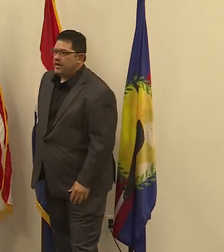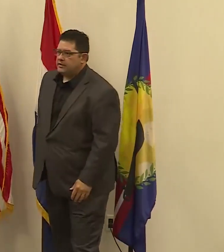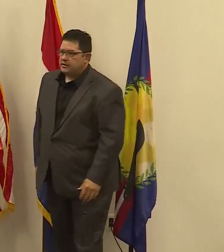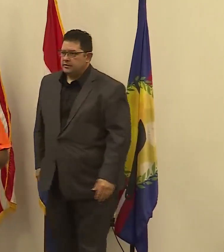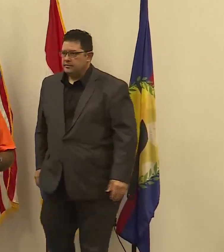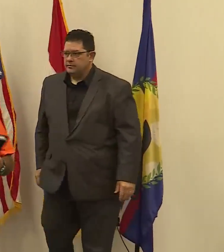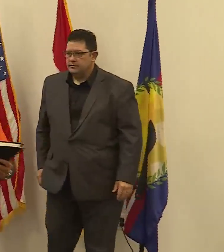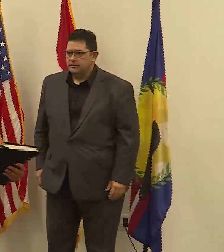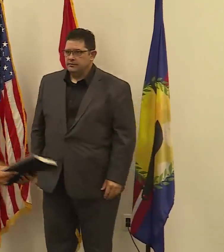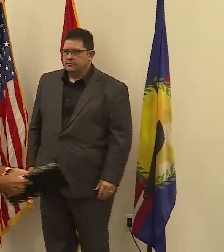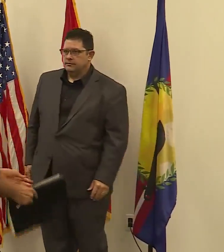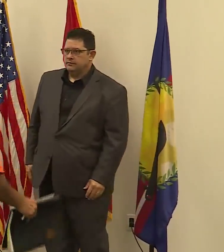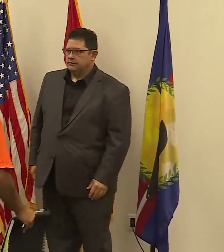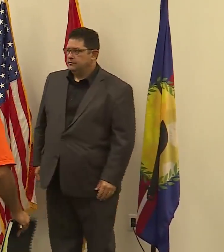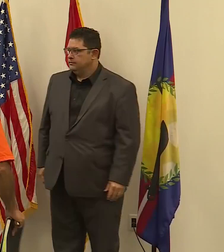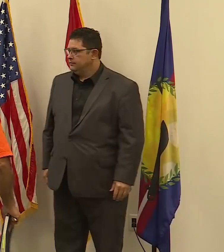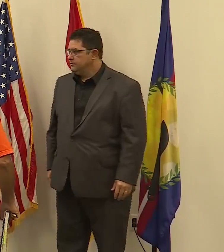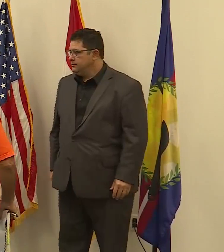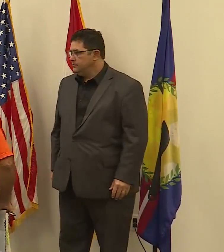Diego?